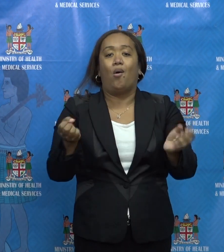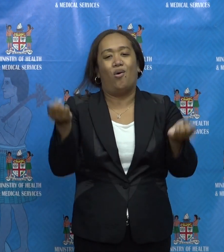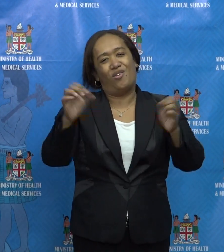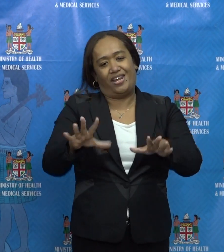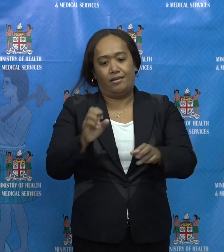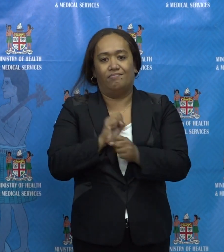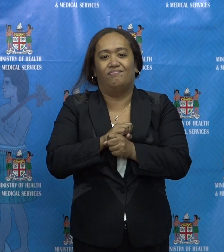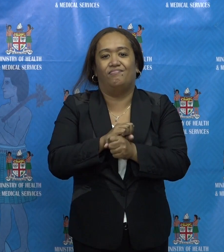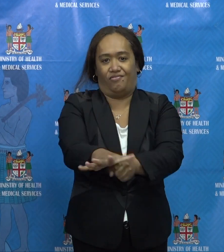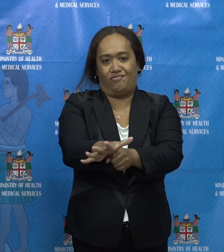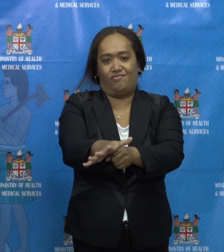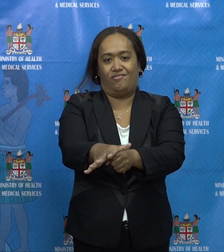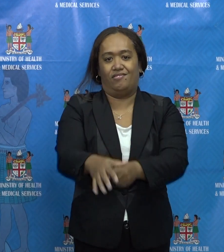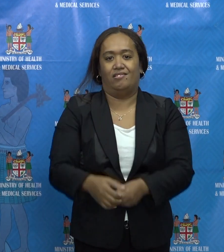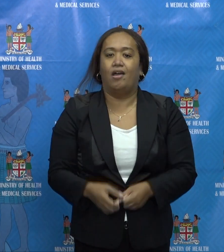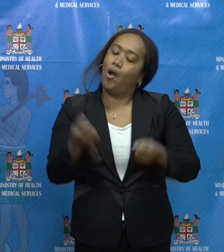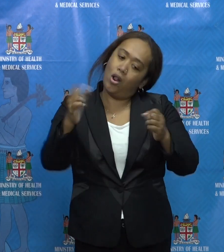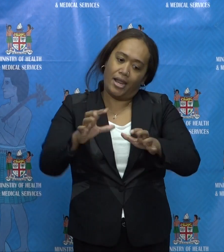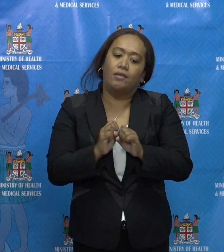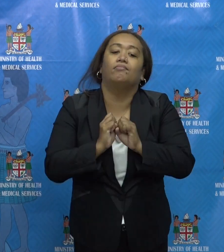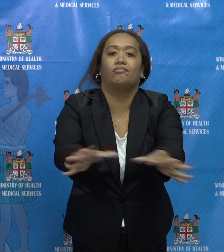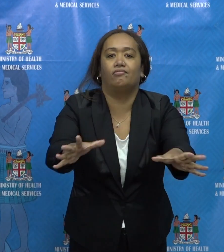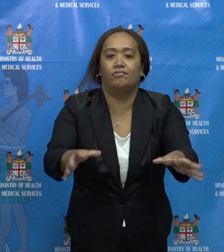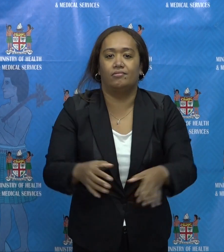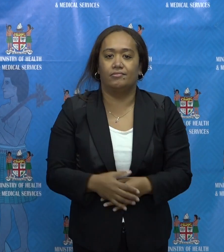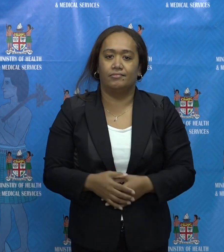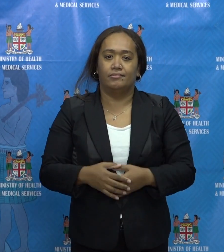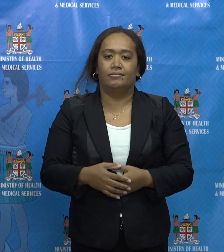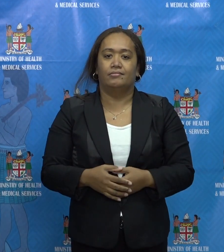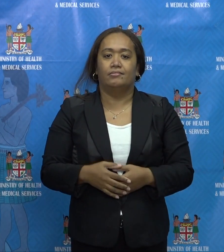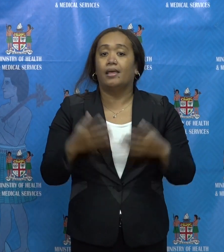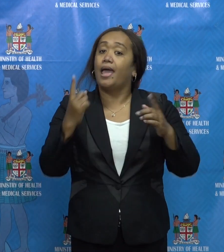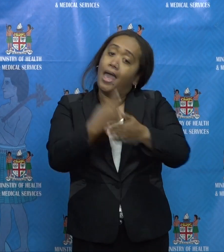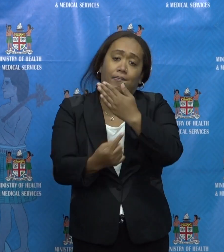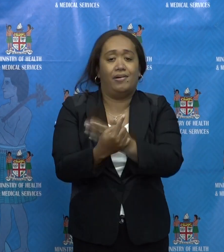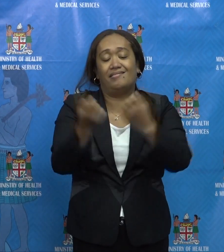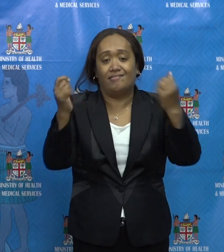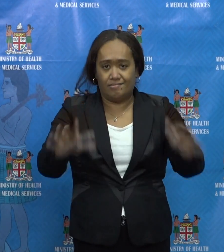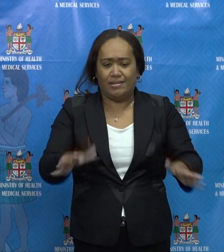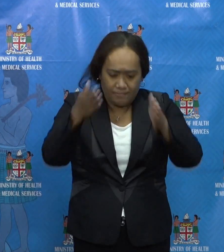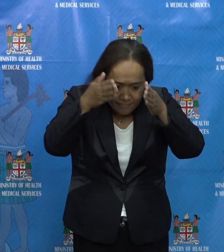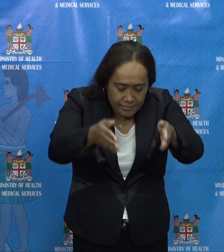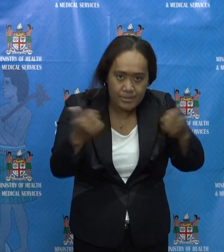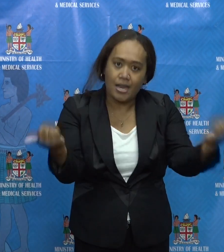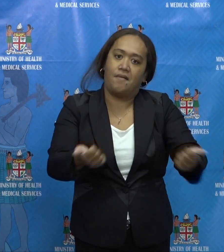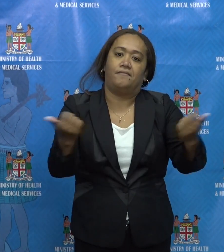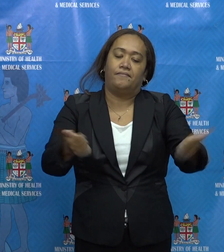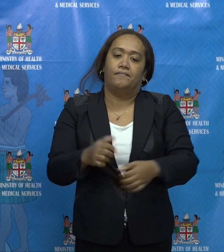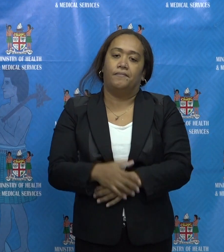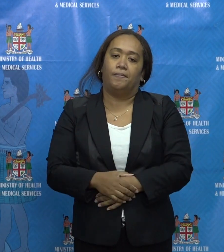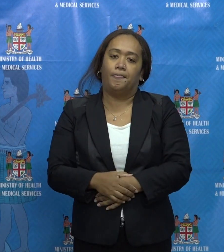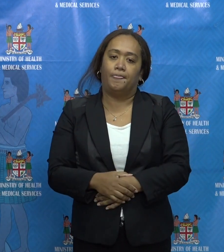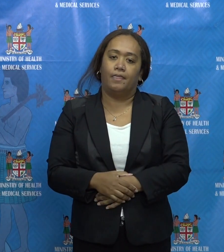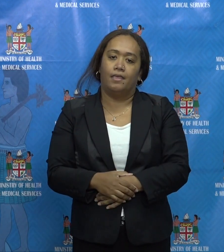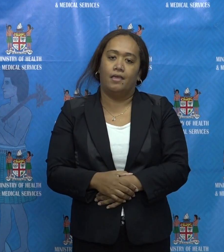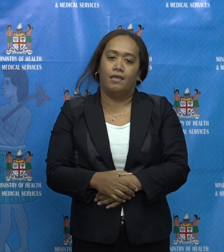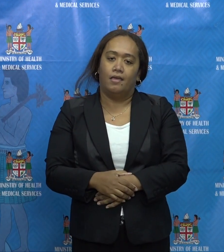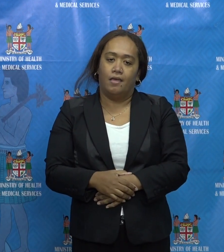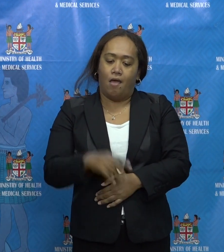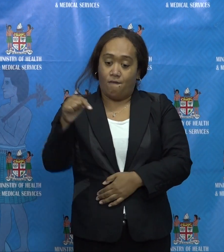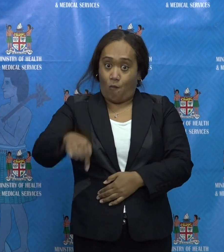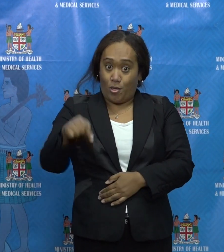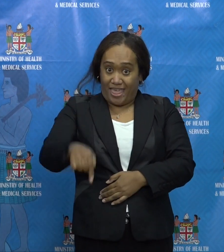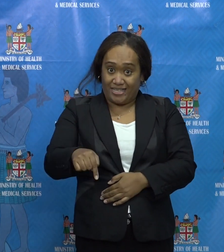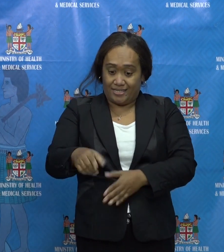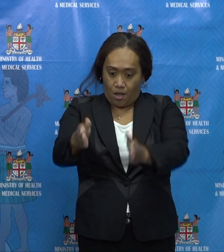That a transmission occurred. That's it. Okay? The reason is because in this case, for this particular containment